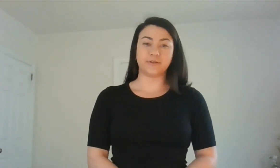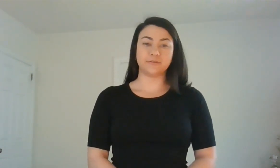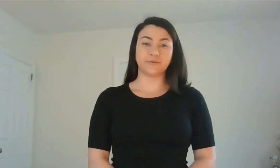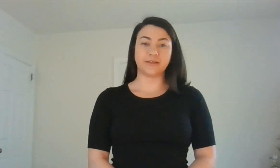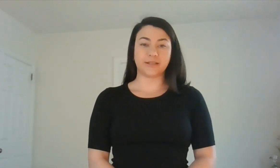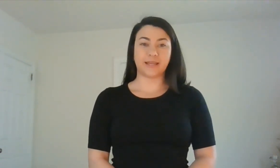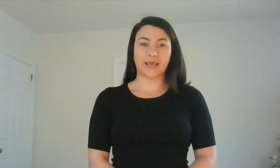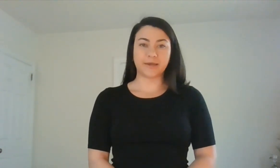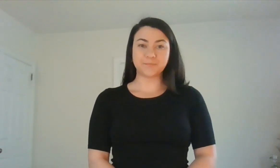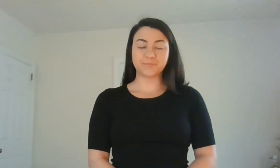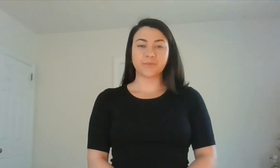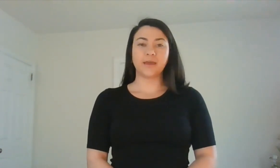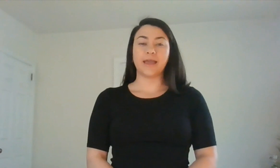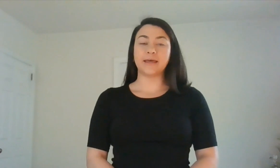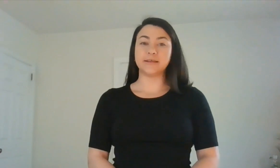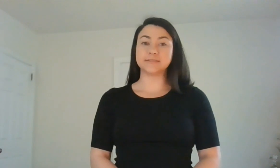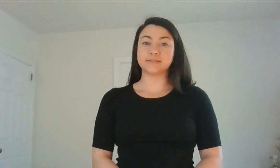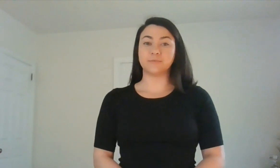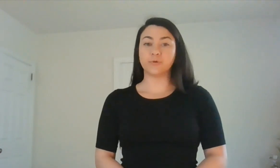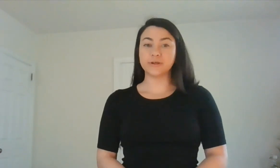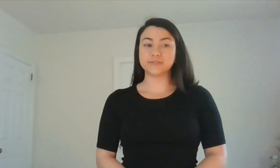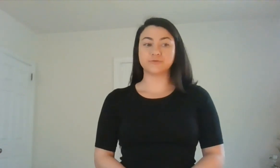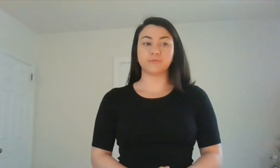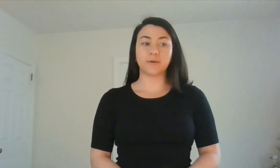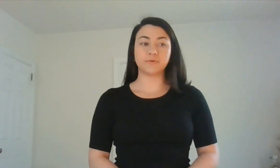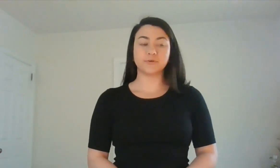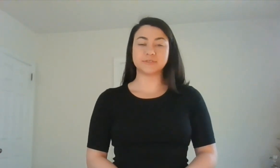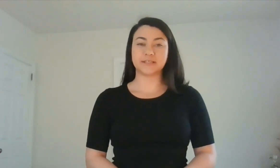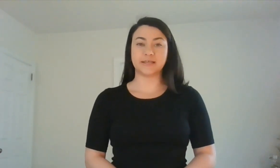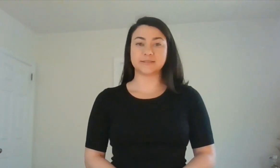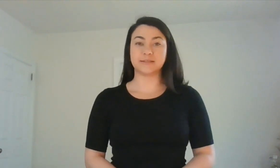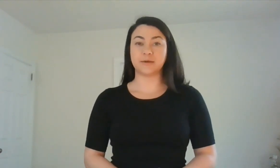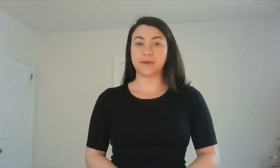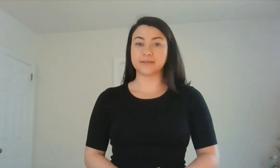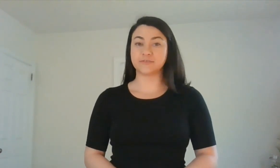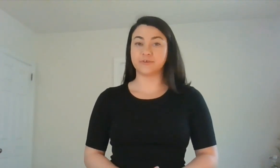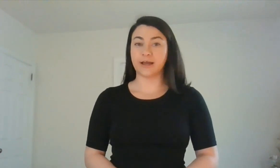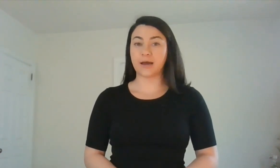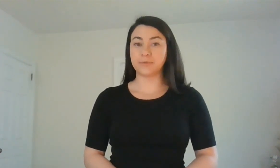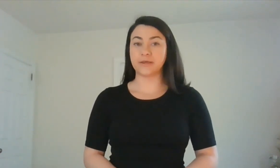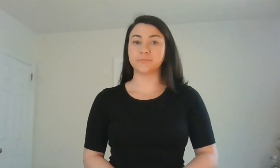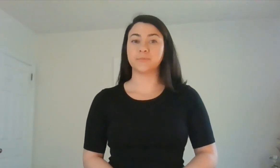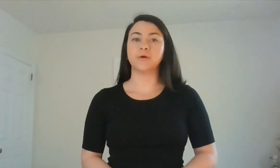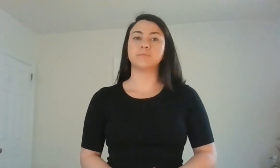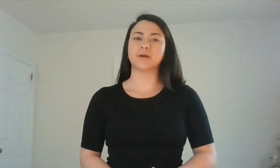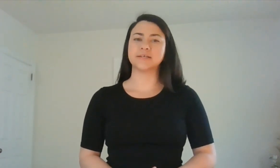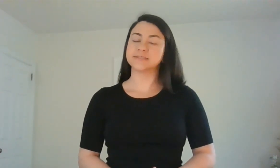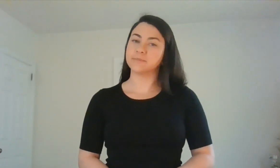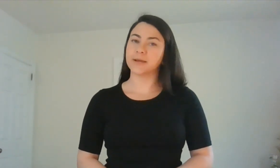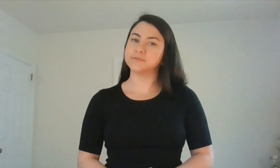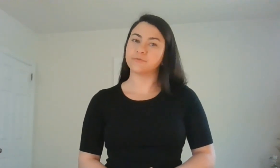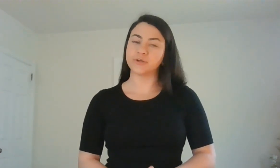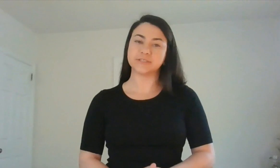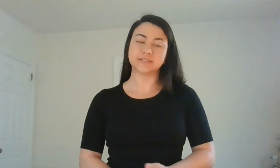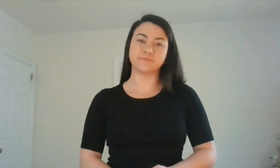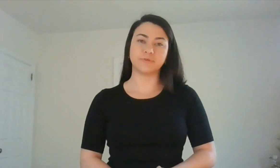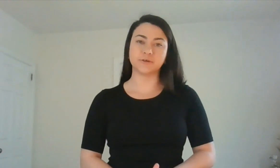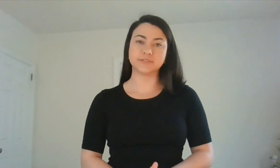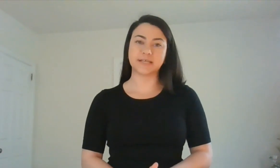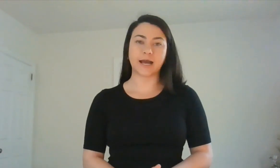during the day. And it's important to remember those things that make us feel happy. Because sometimes if we feel sad